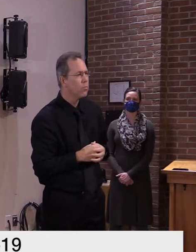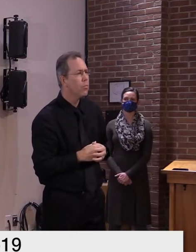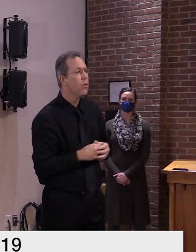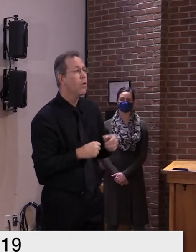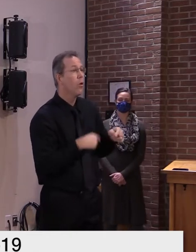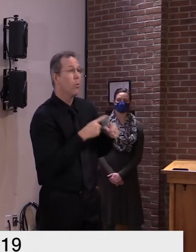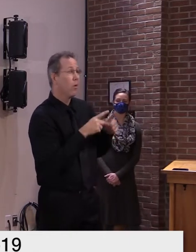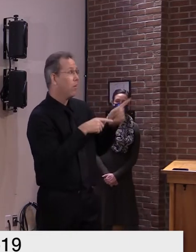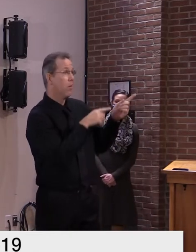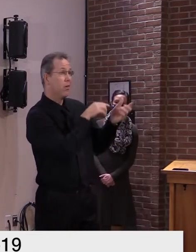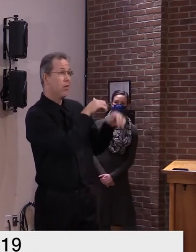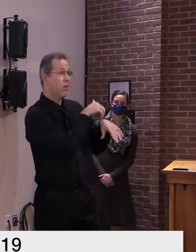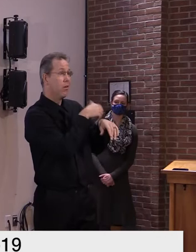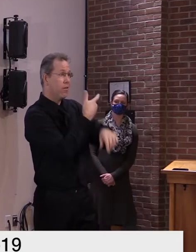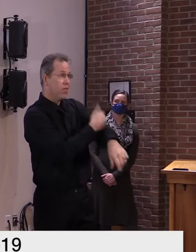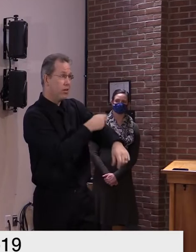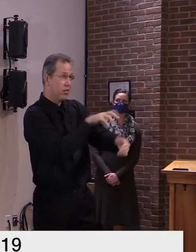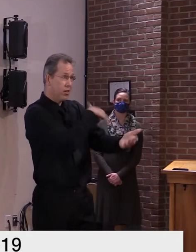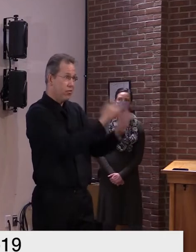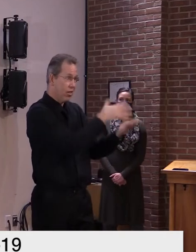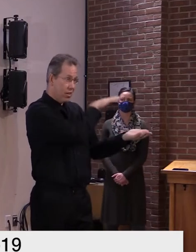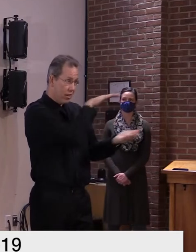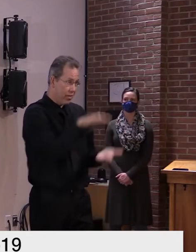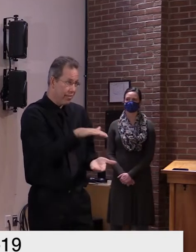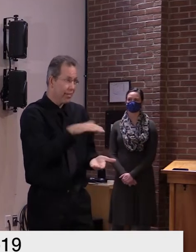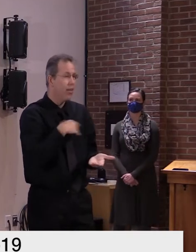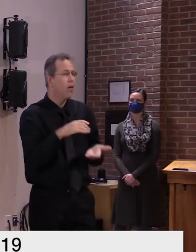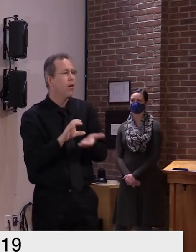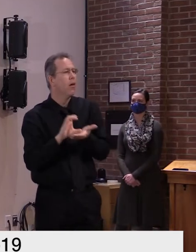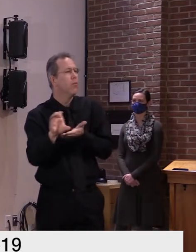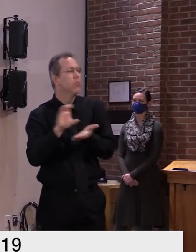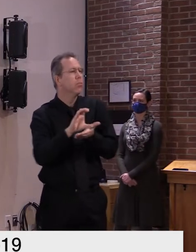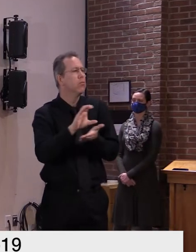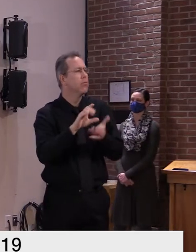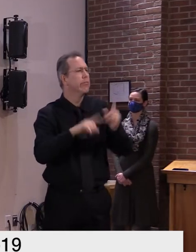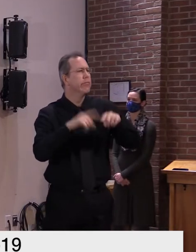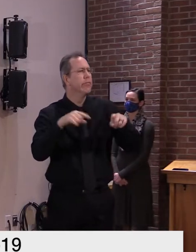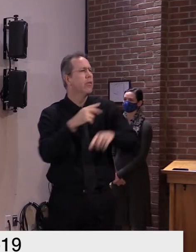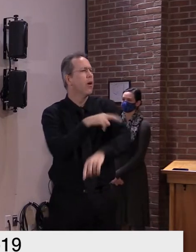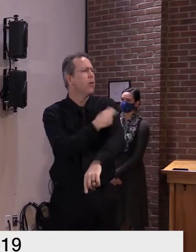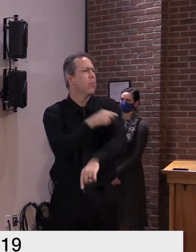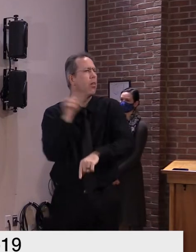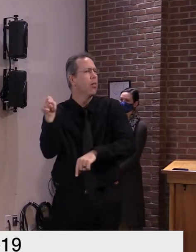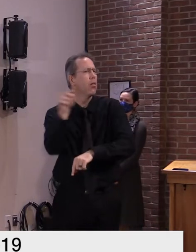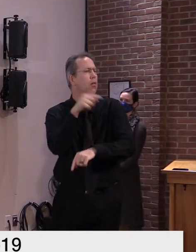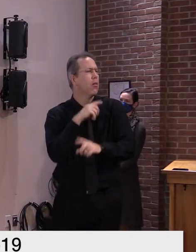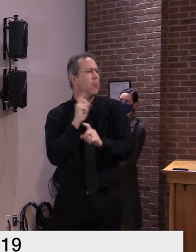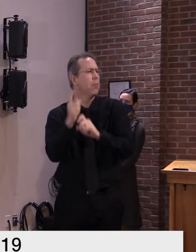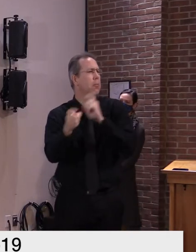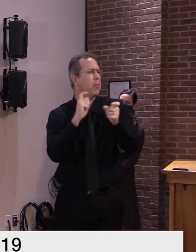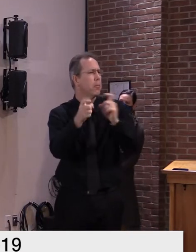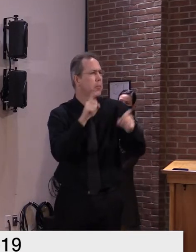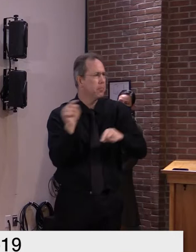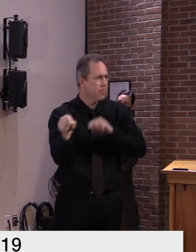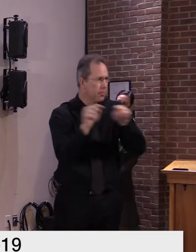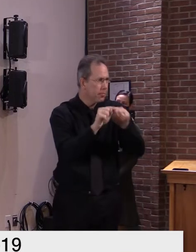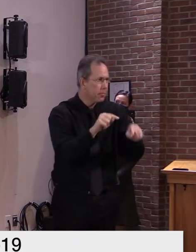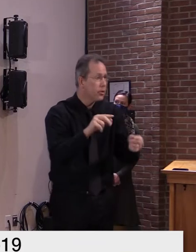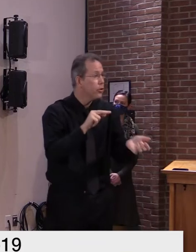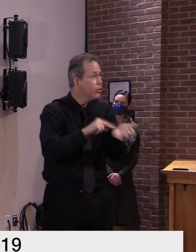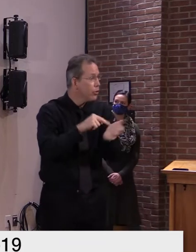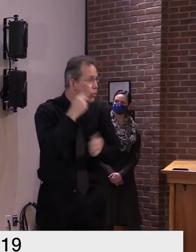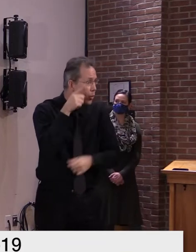the various hospitals around the state the long-term care facilities because they are in a